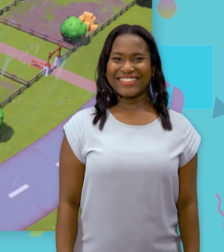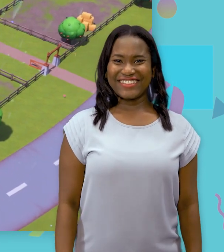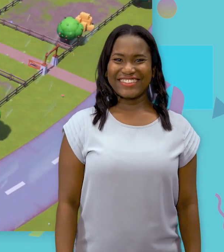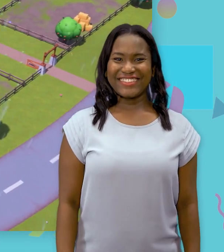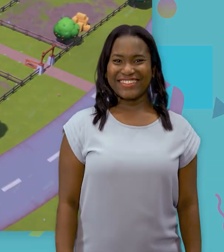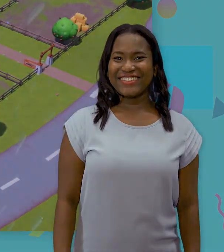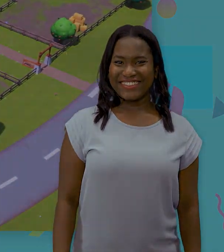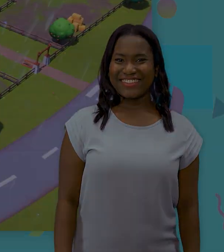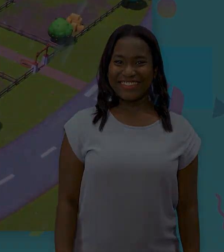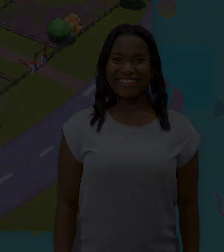Harvesting-bye